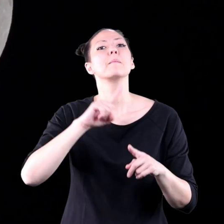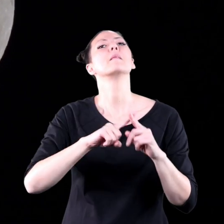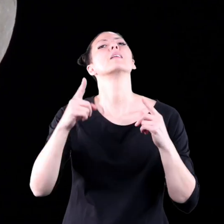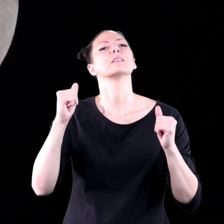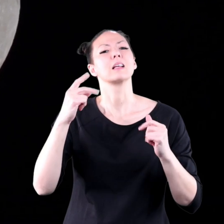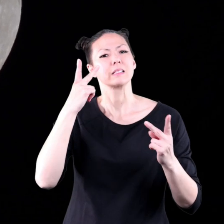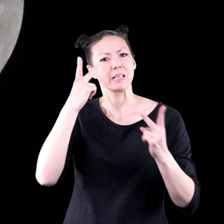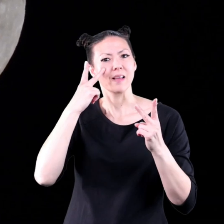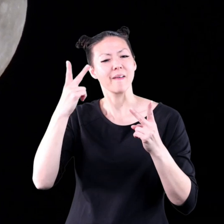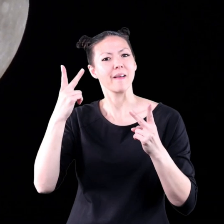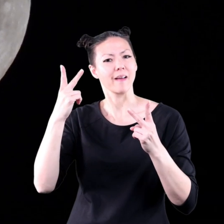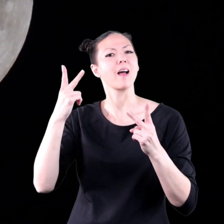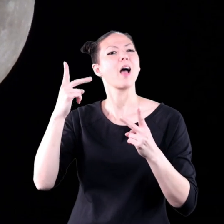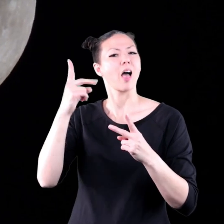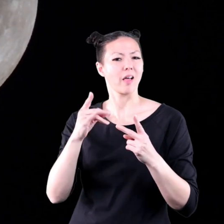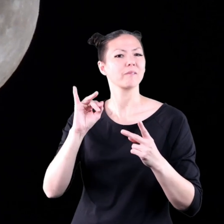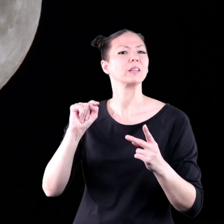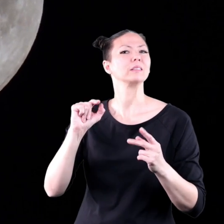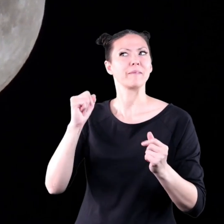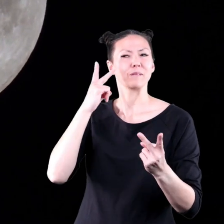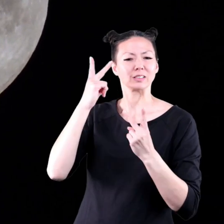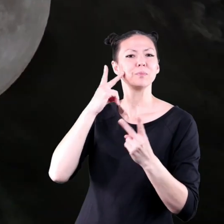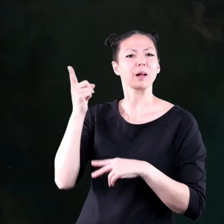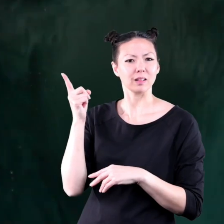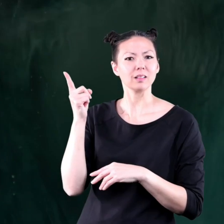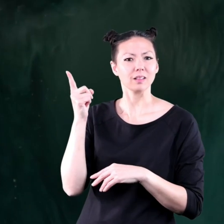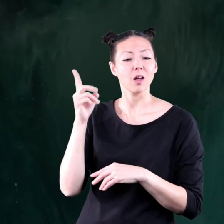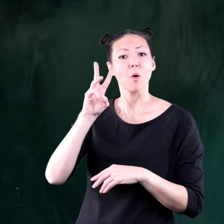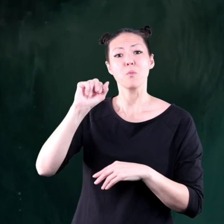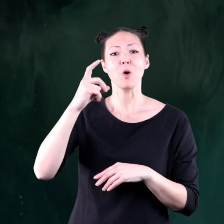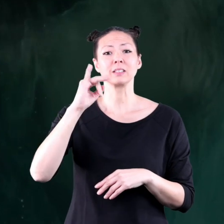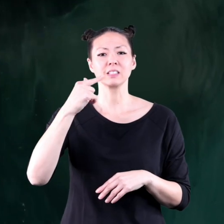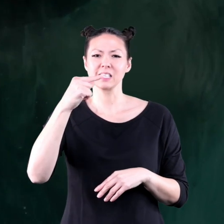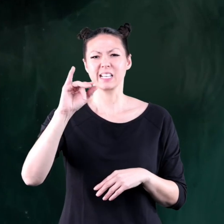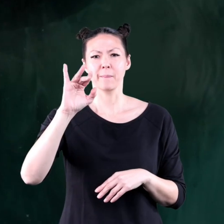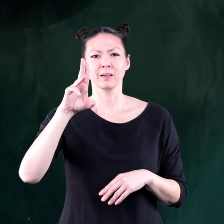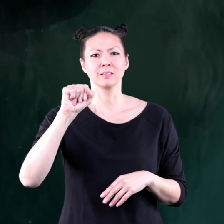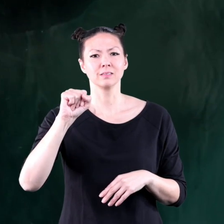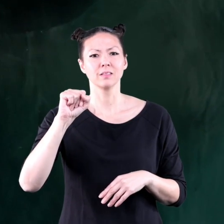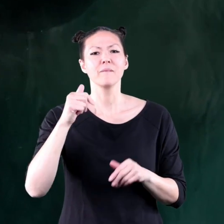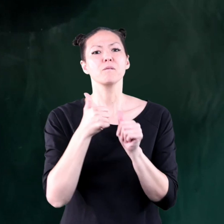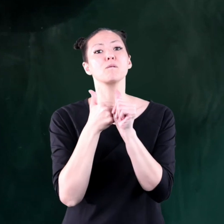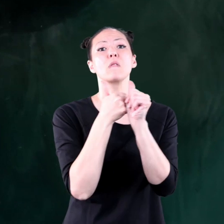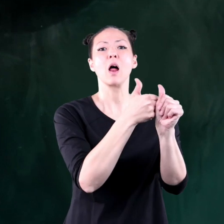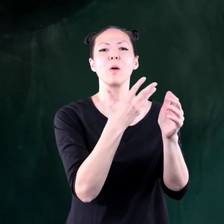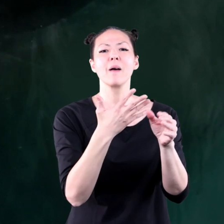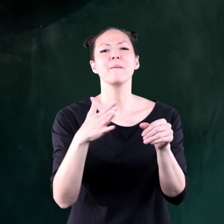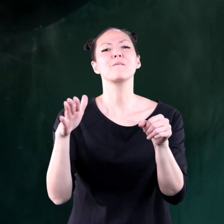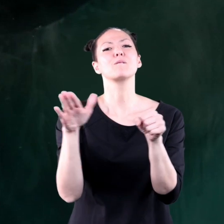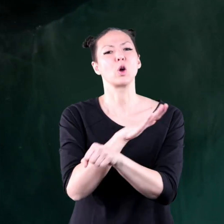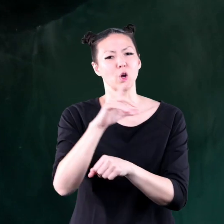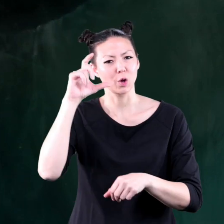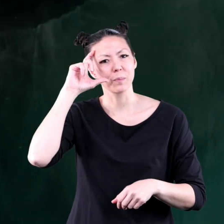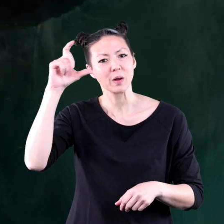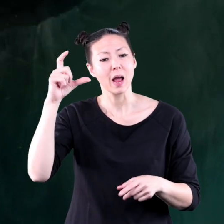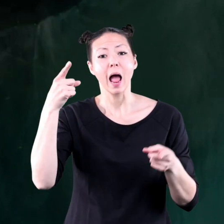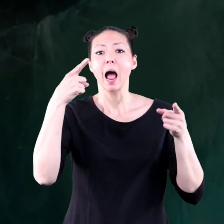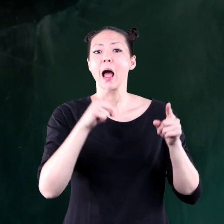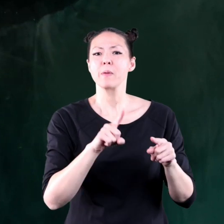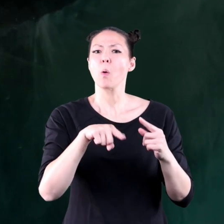half of it is still visible the waxing gibbous is followed by a full moon this happens when